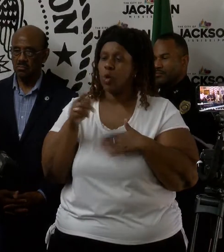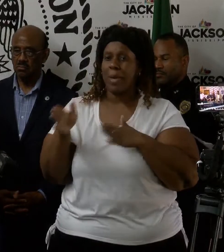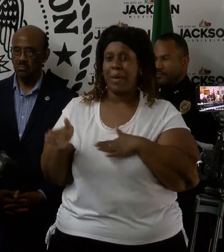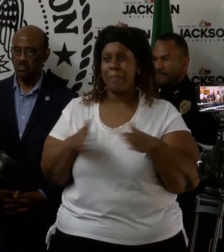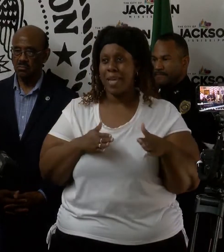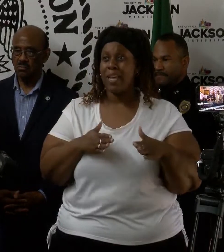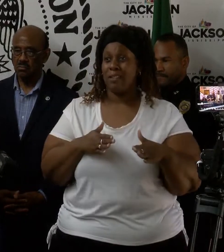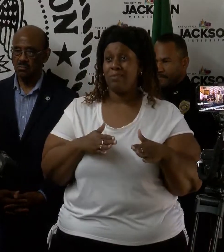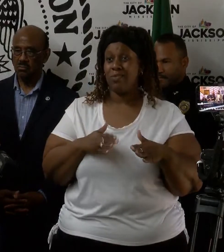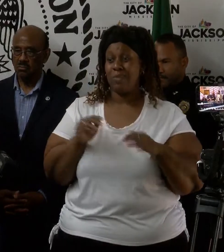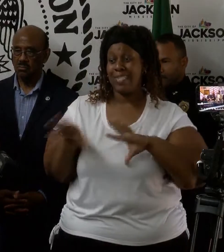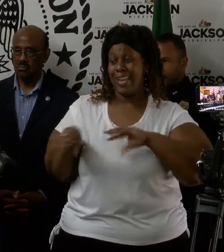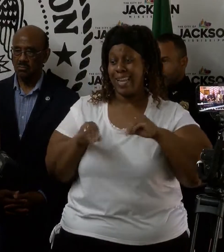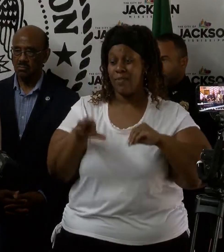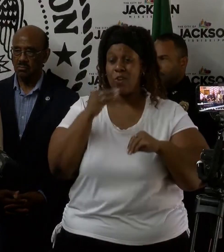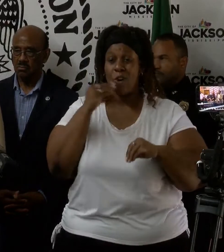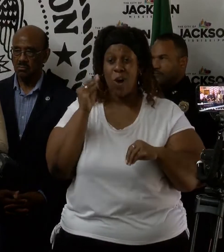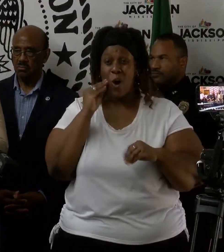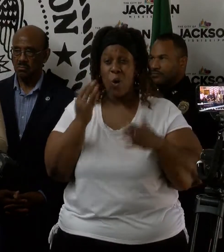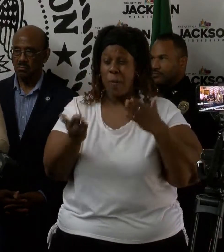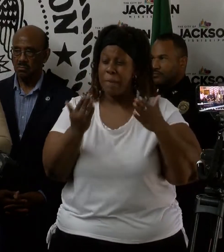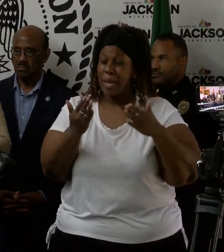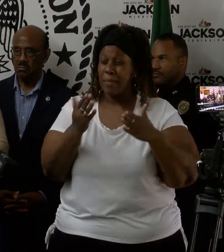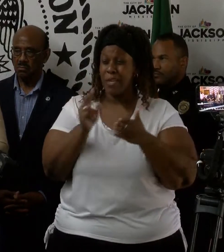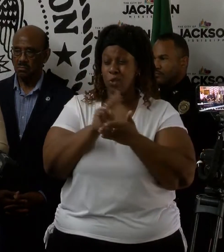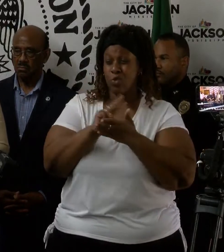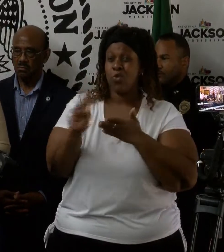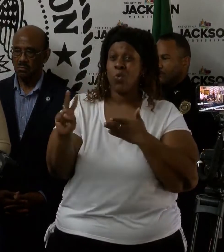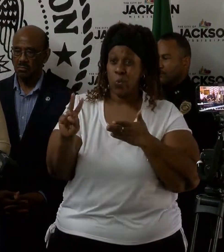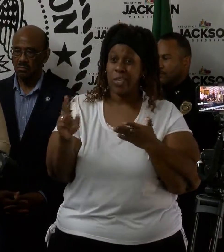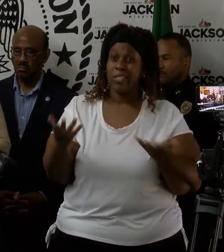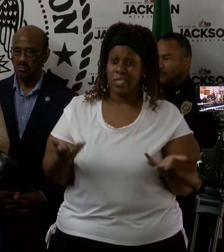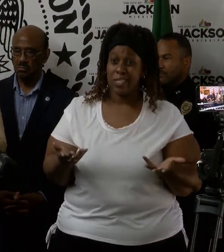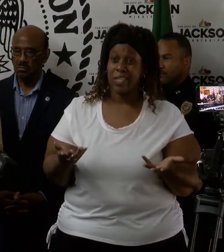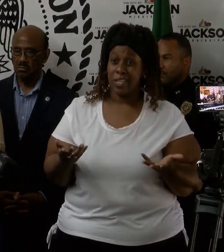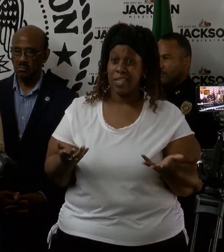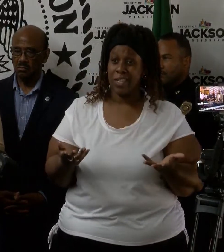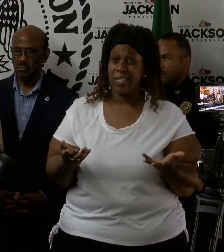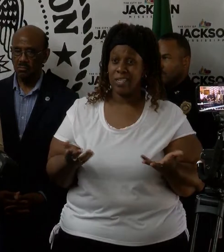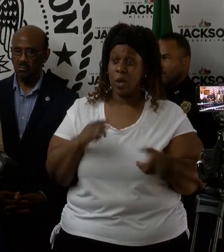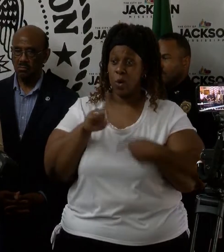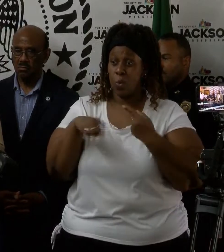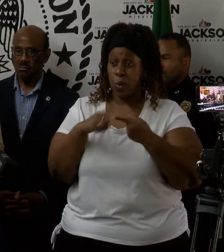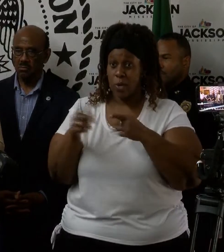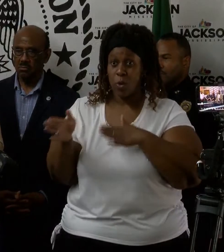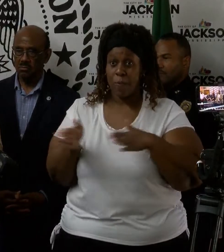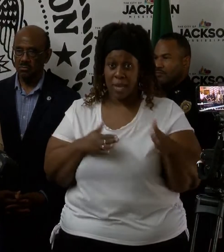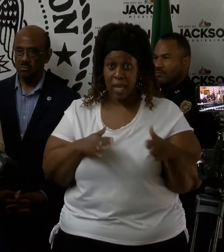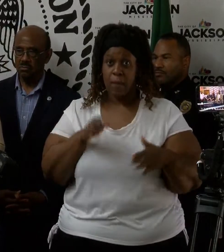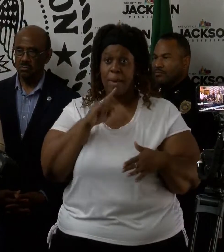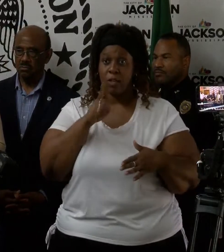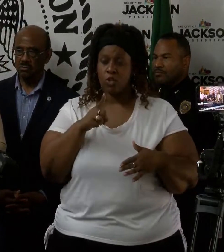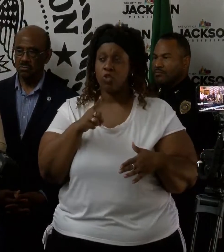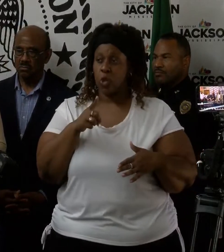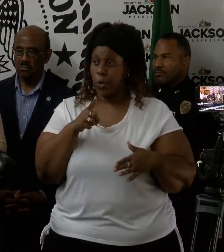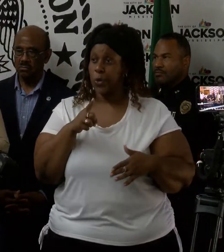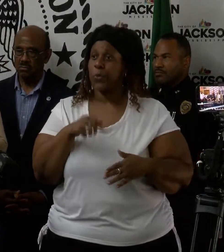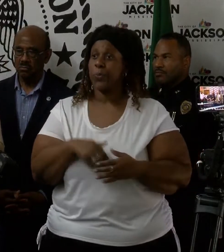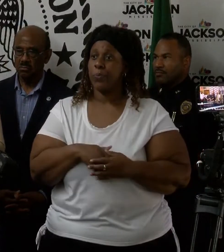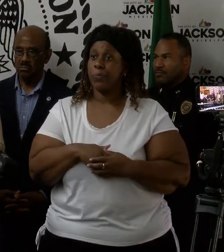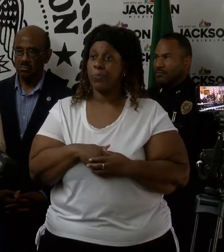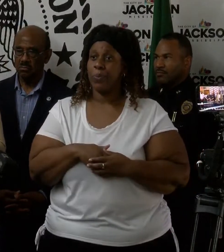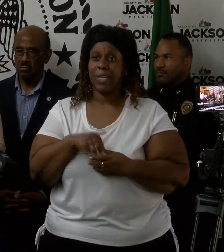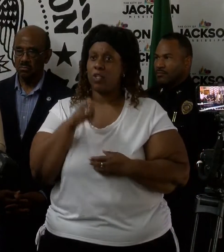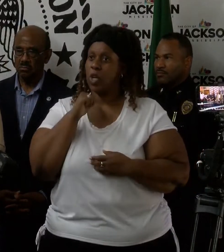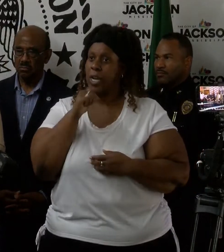for several days up to as much as two weeks. And so in your preparation kits, we want you to consider that